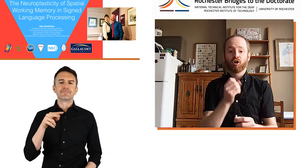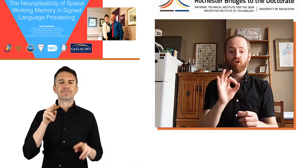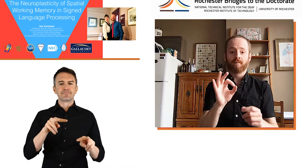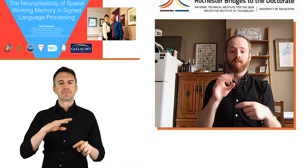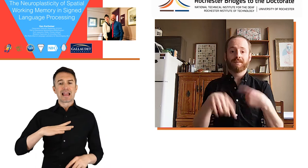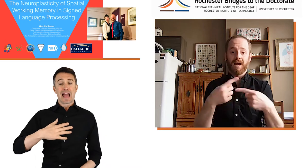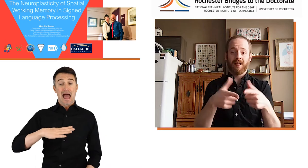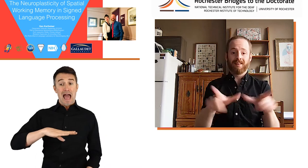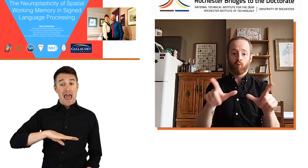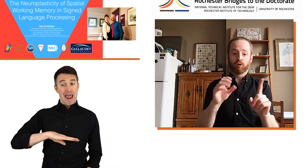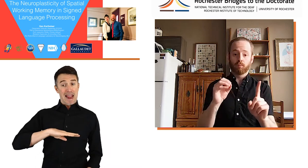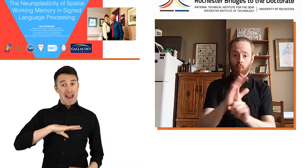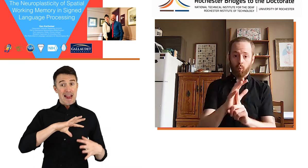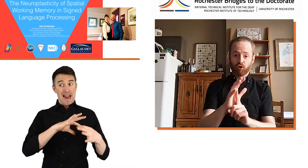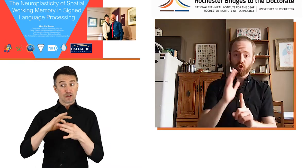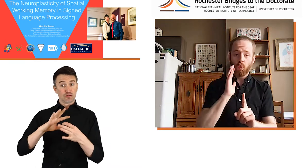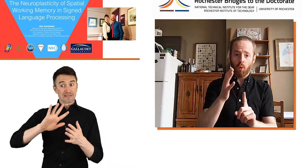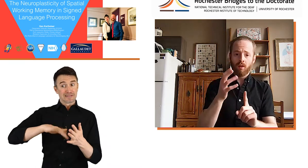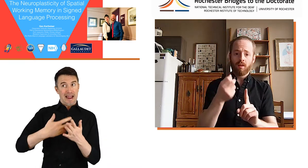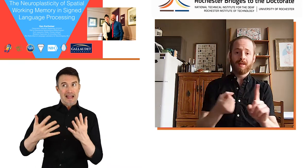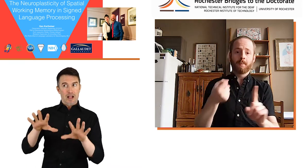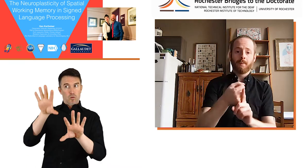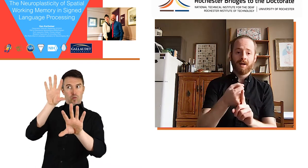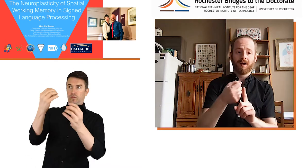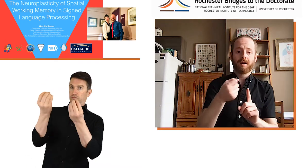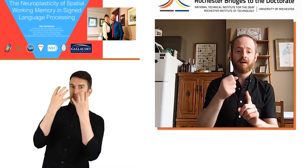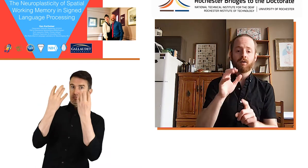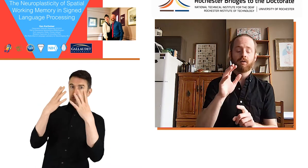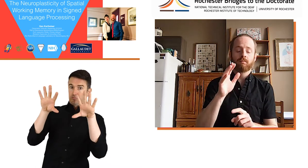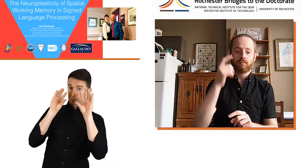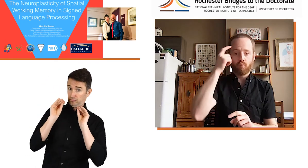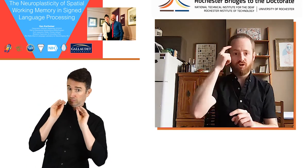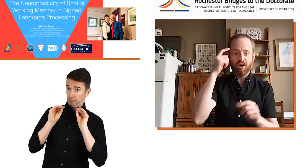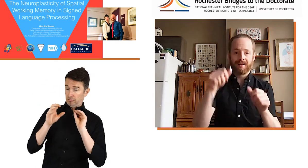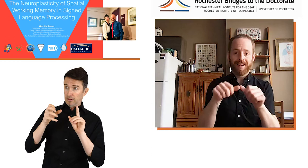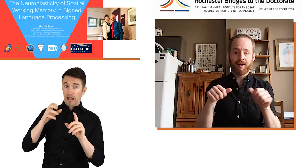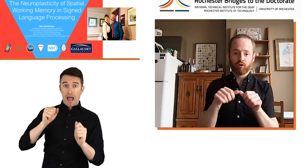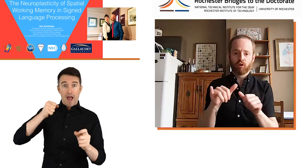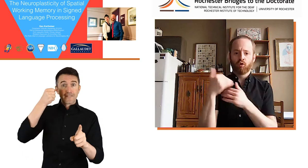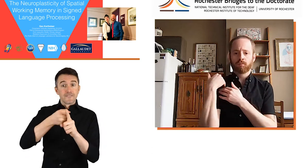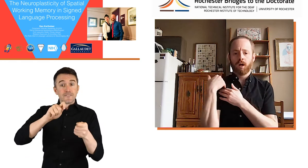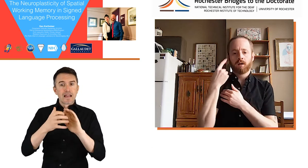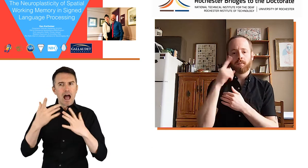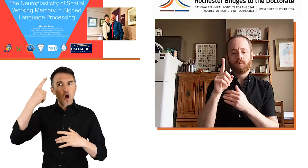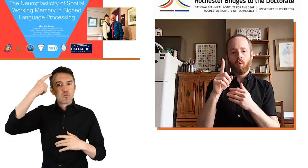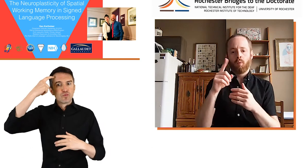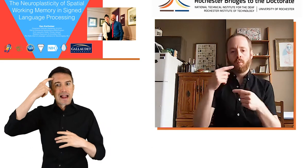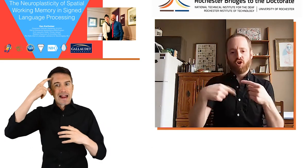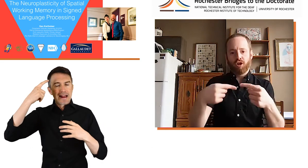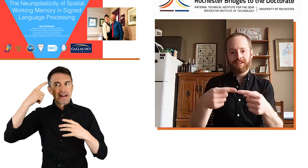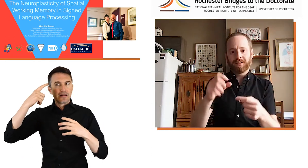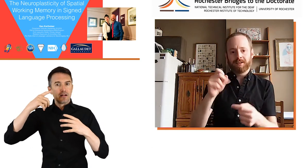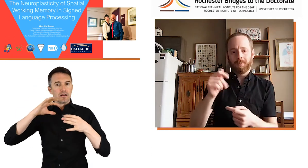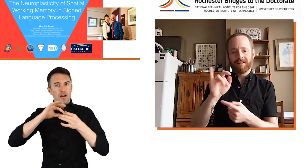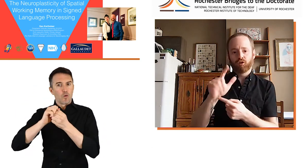And then I was curious to see if the age of sign language exposure would impact the brain processing areas that are